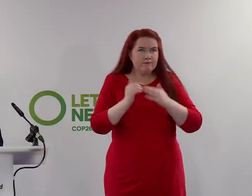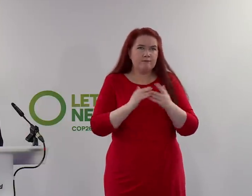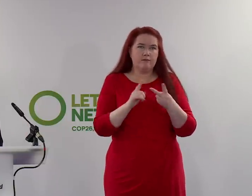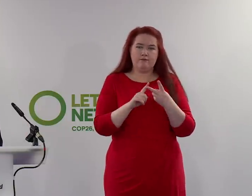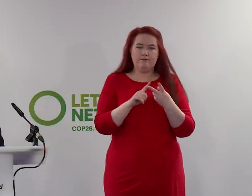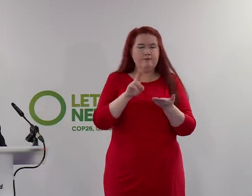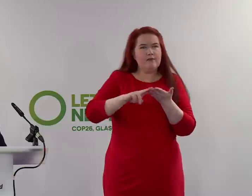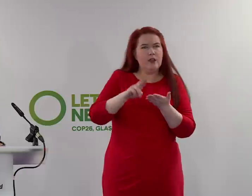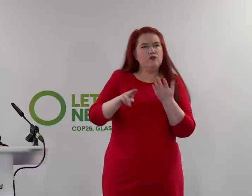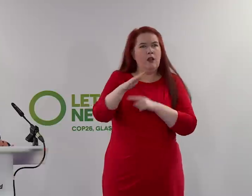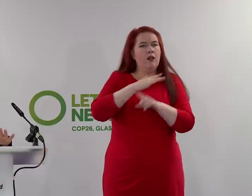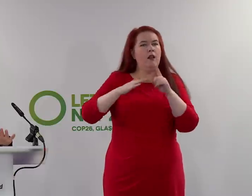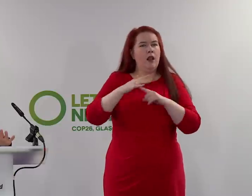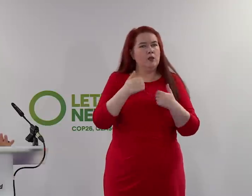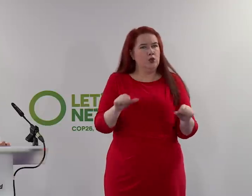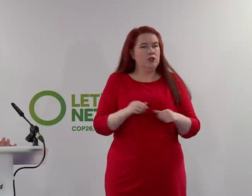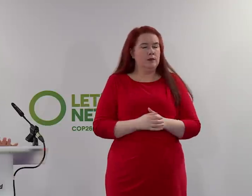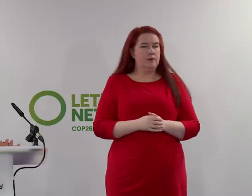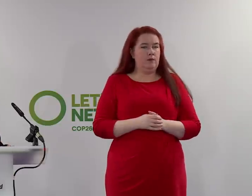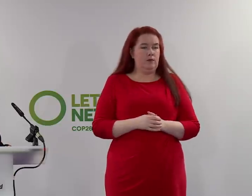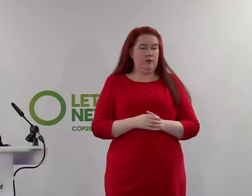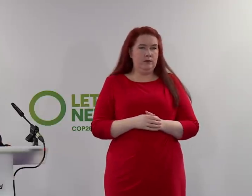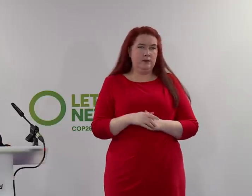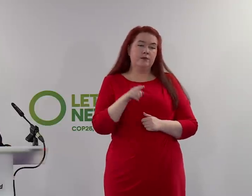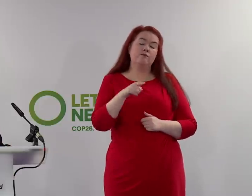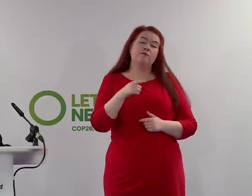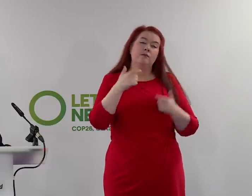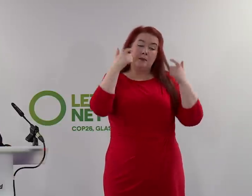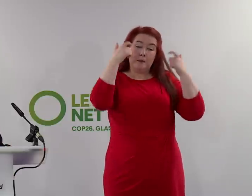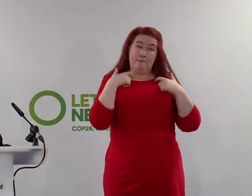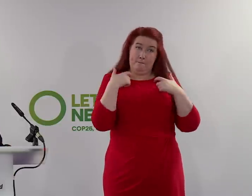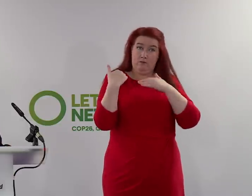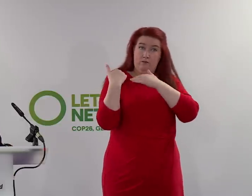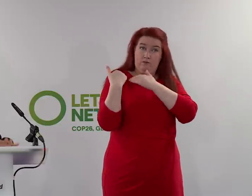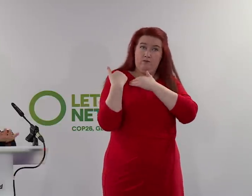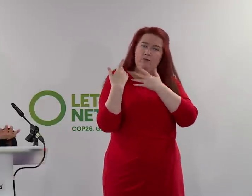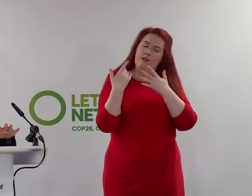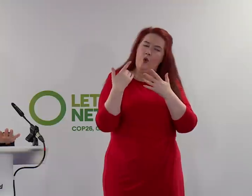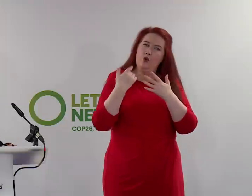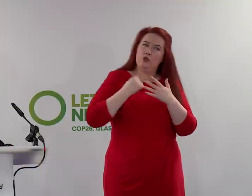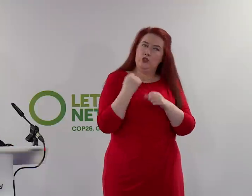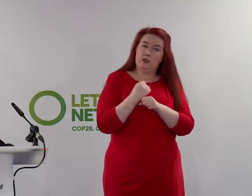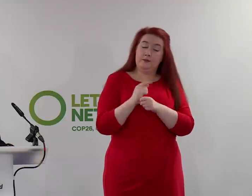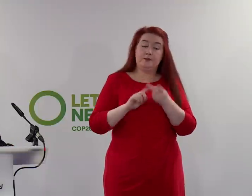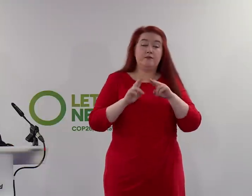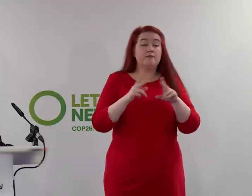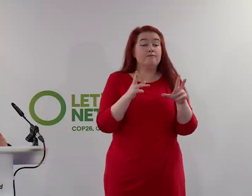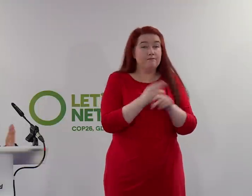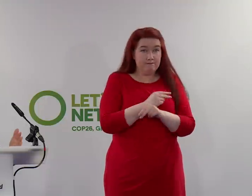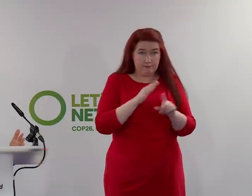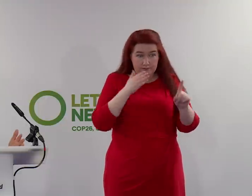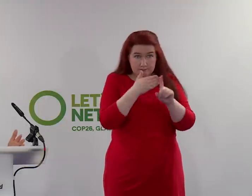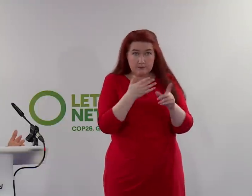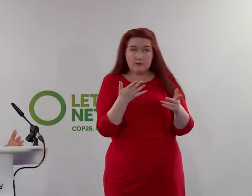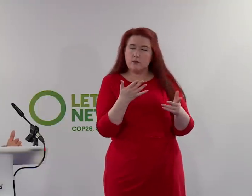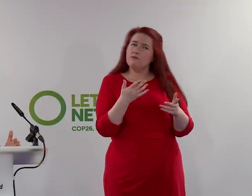solutions. So that is a legal requirement on the Scottish Government if we miss targets in any given year. We